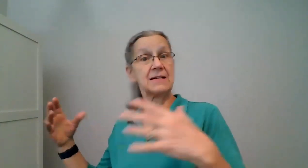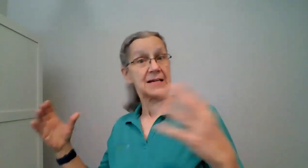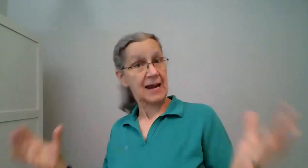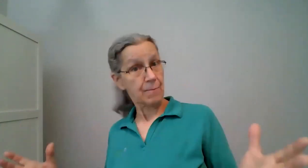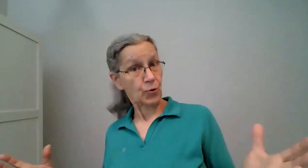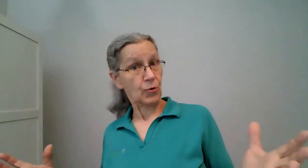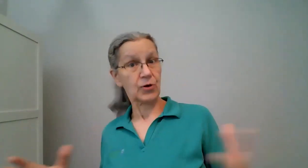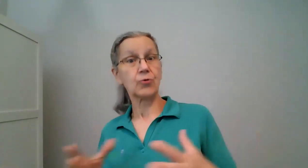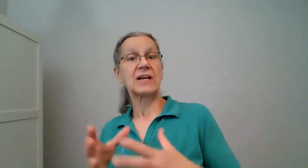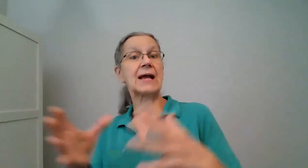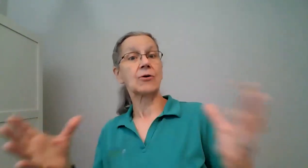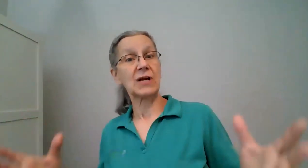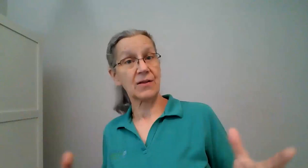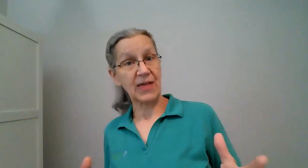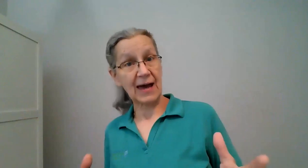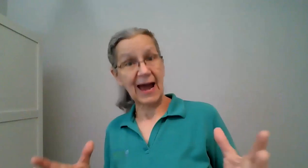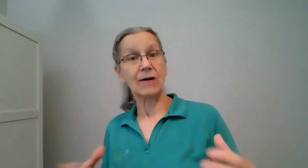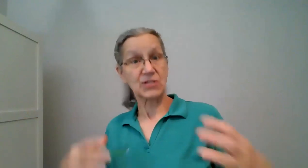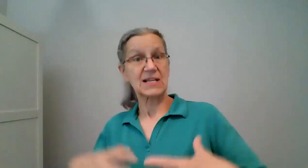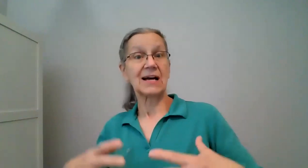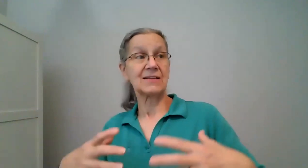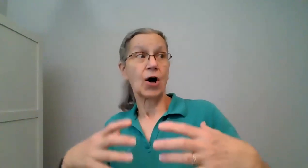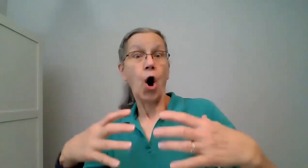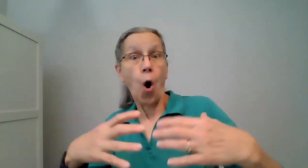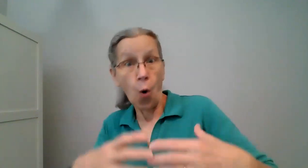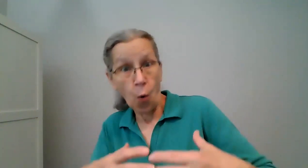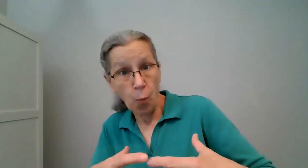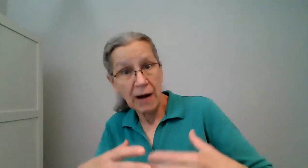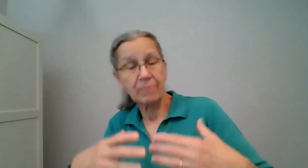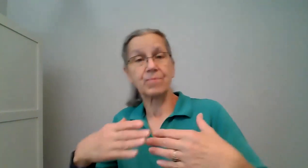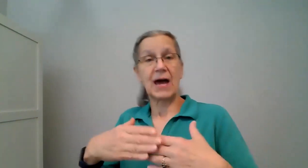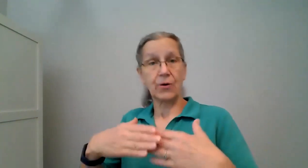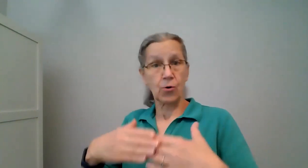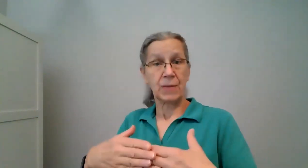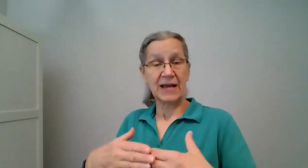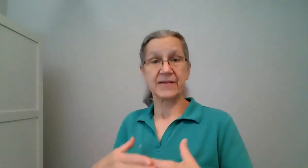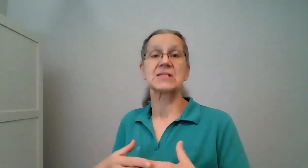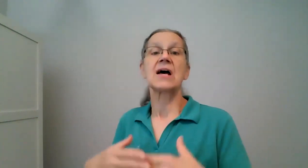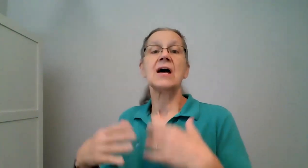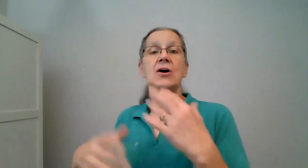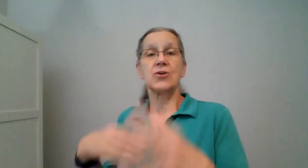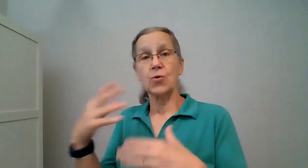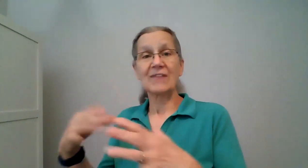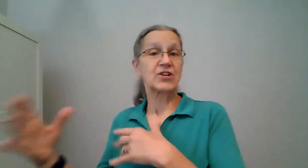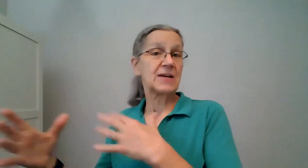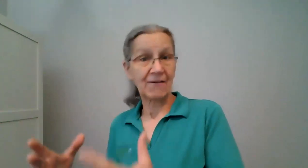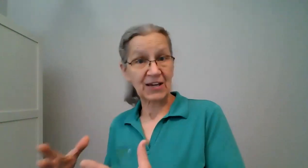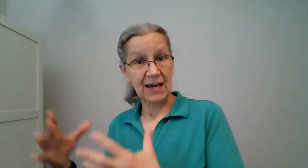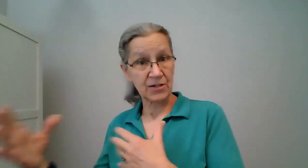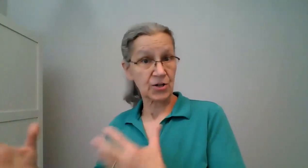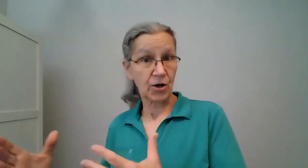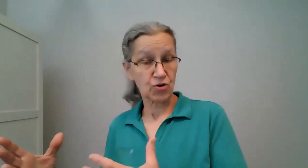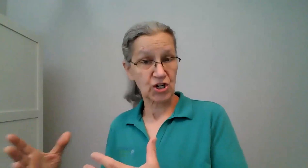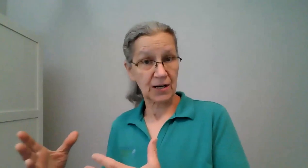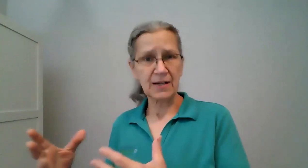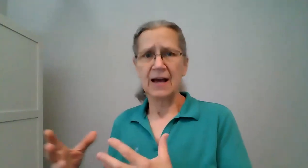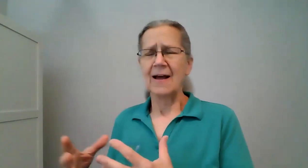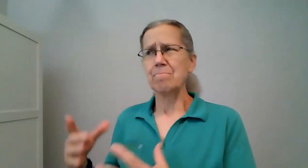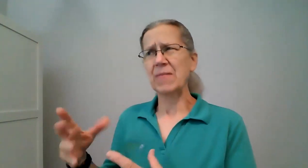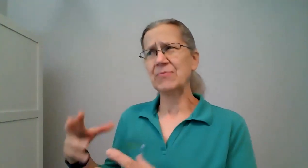neighborhood or an area that outside the home that home base you have to navigate and negotiate and